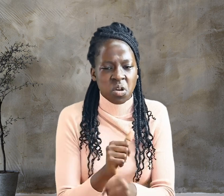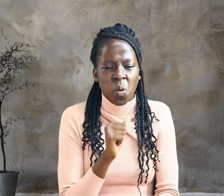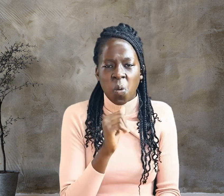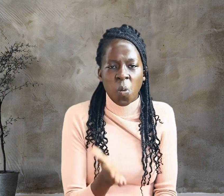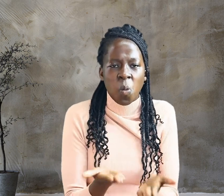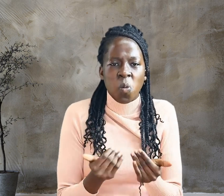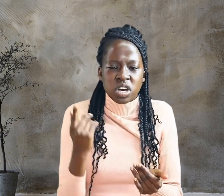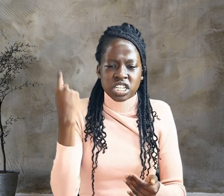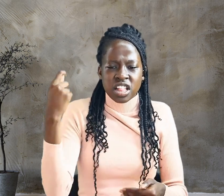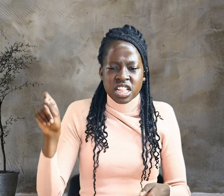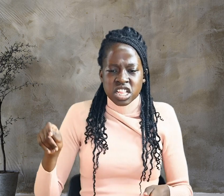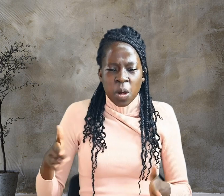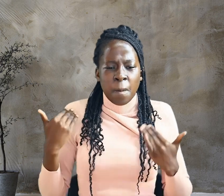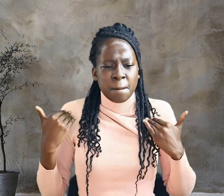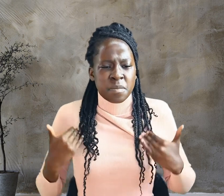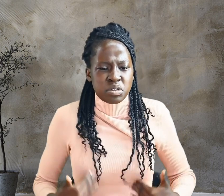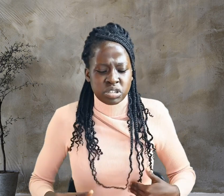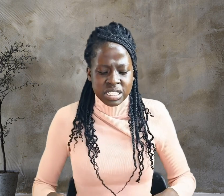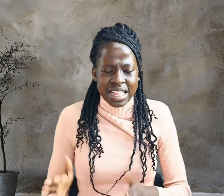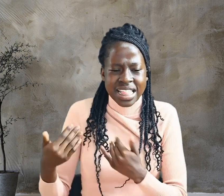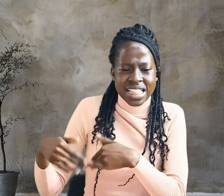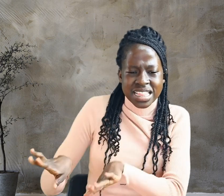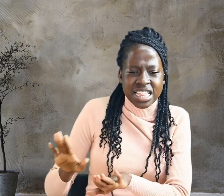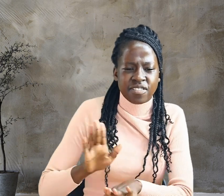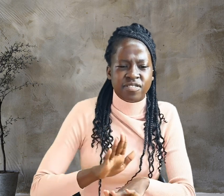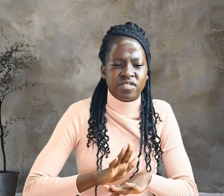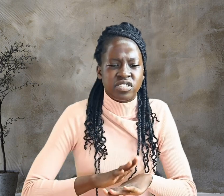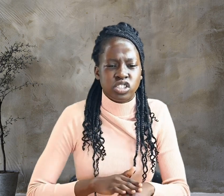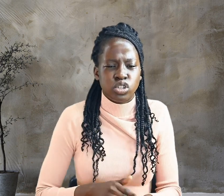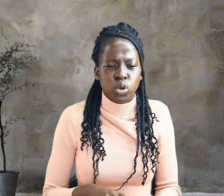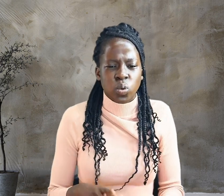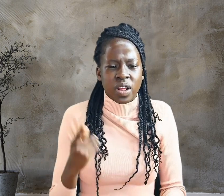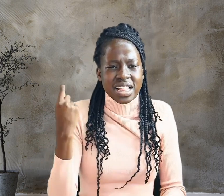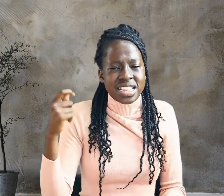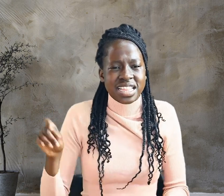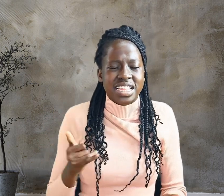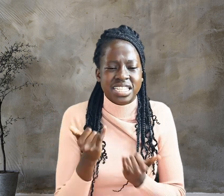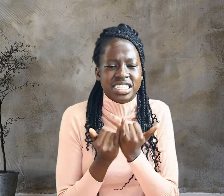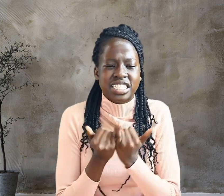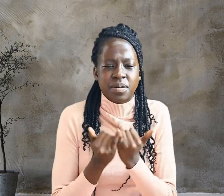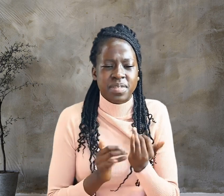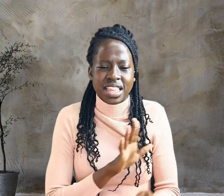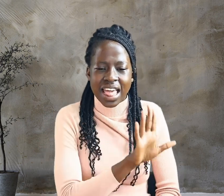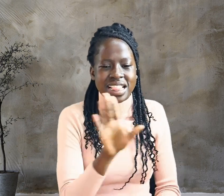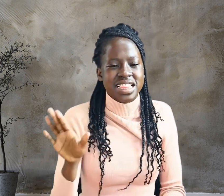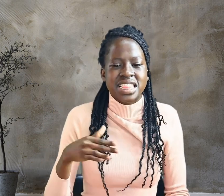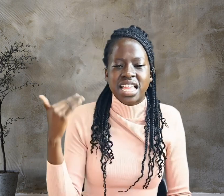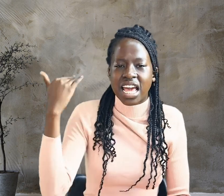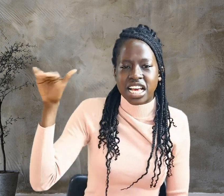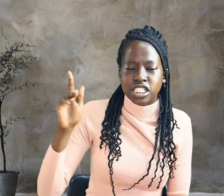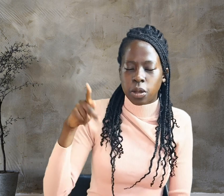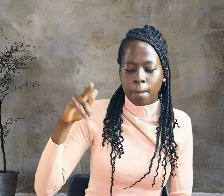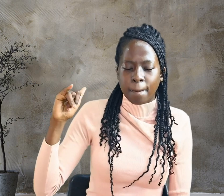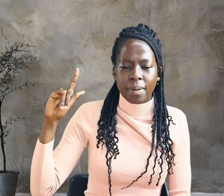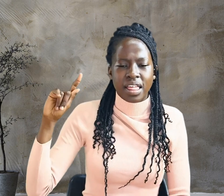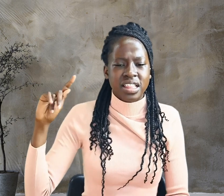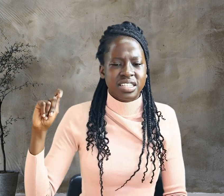Pilate to have the legs broken and the bodies taken down. The soldiers therefore came